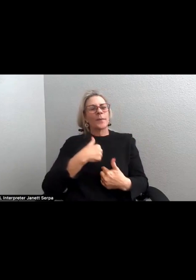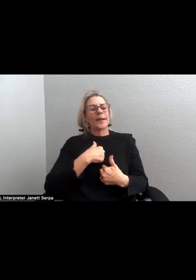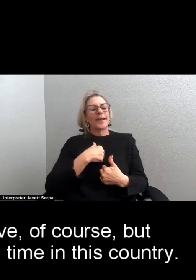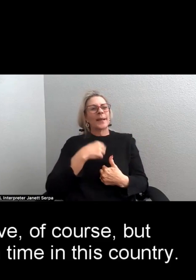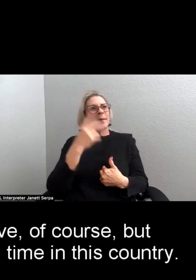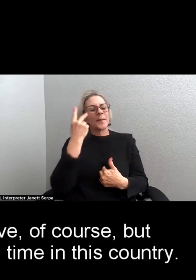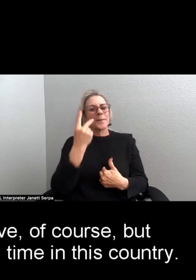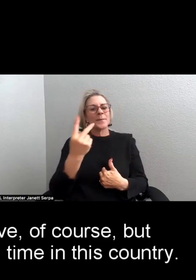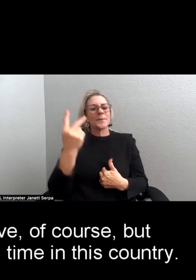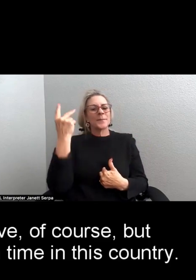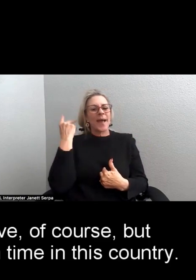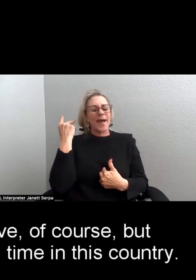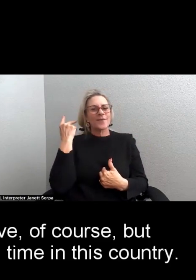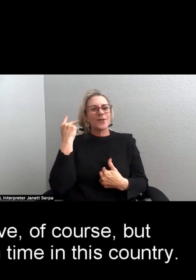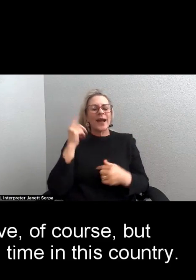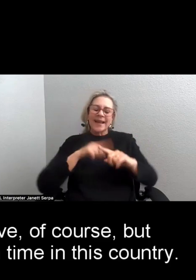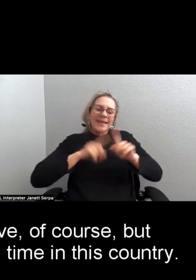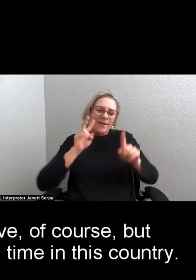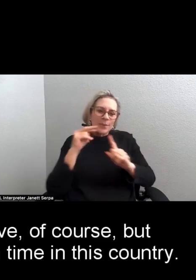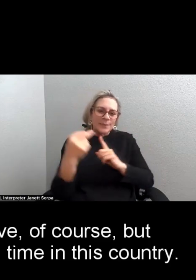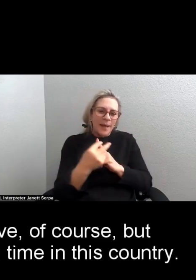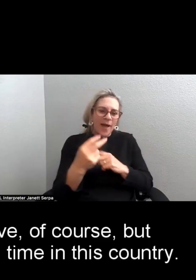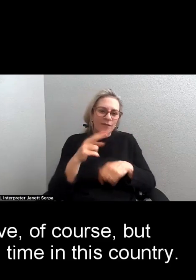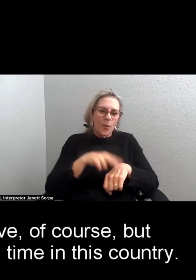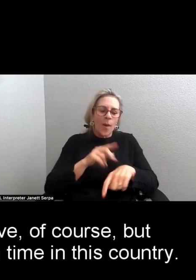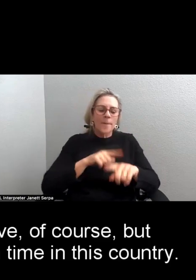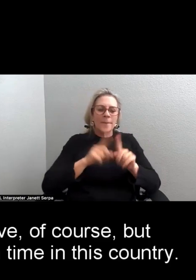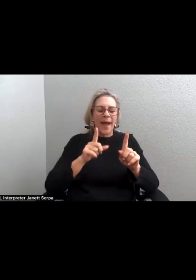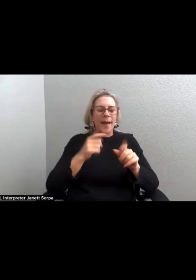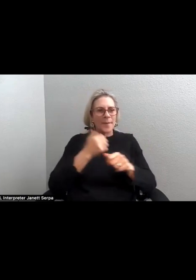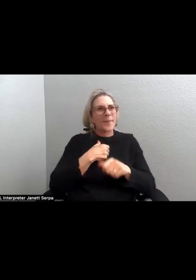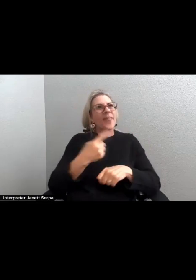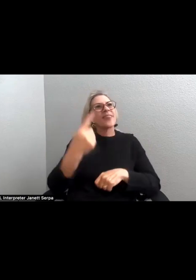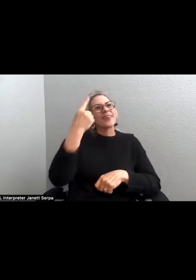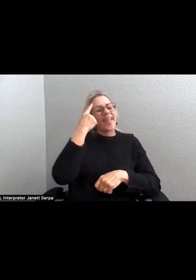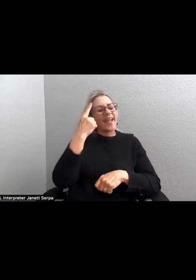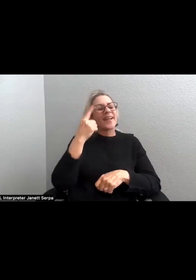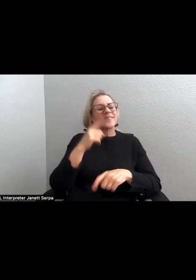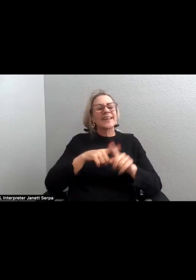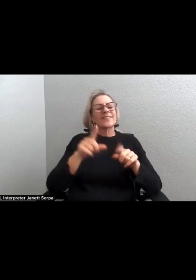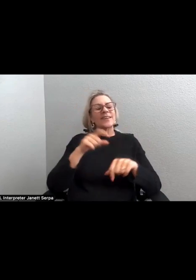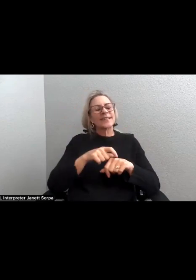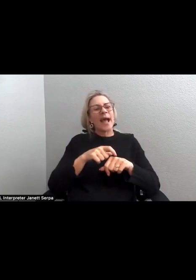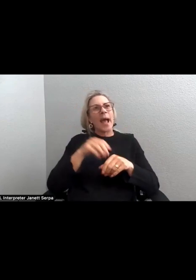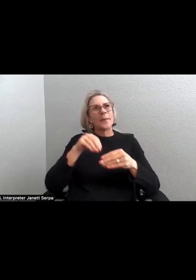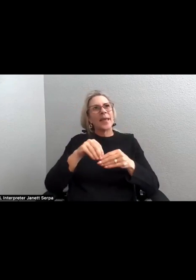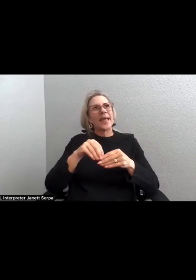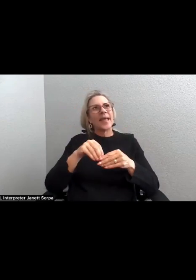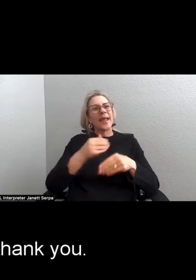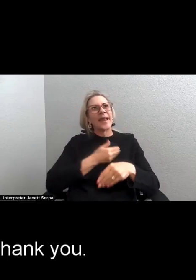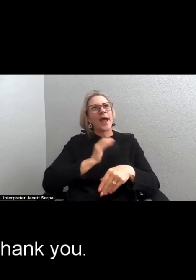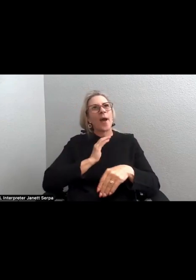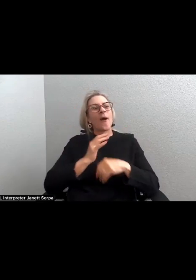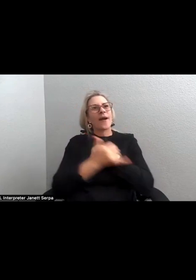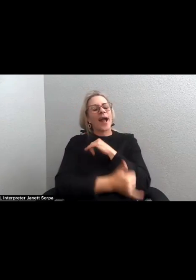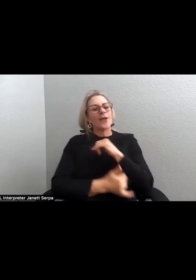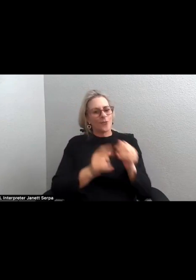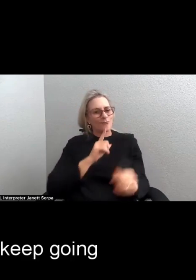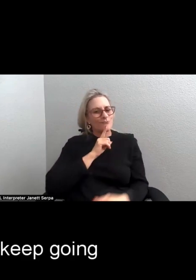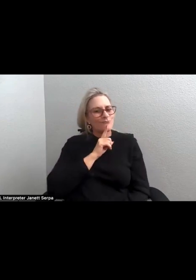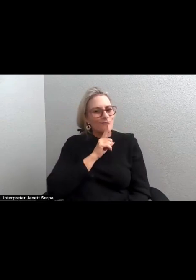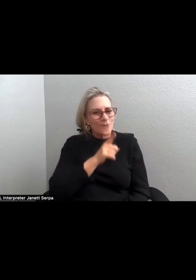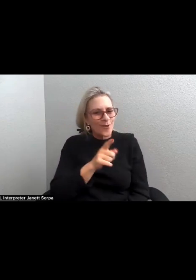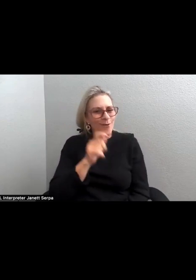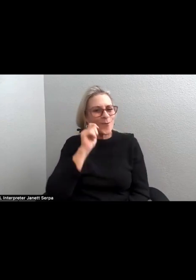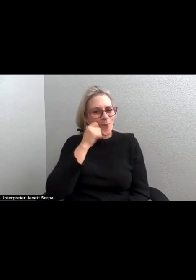from a different perspective of course but memories of a certain time in this country so anyway, very, very cool, thank you. And